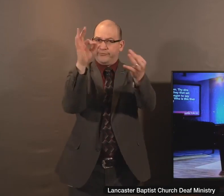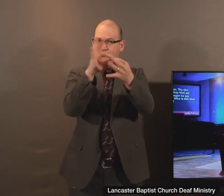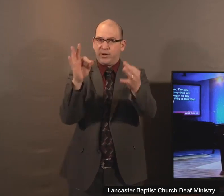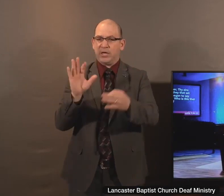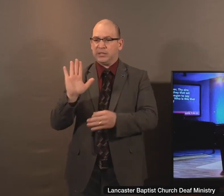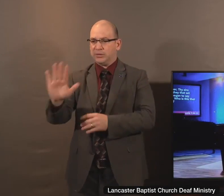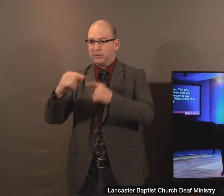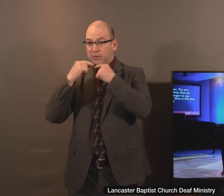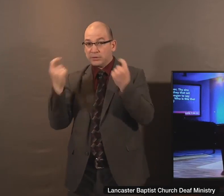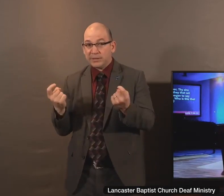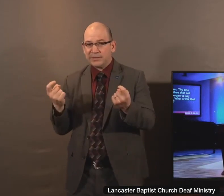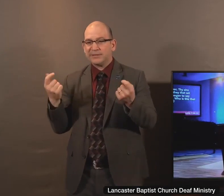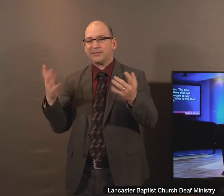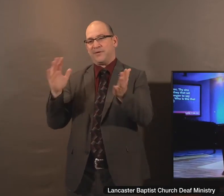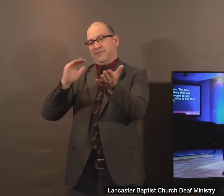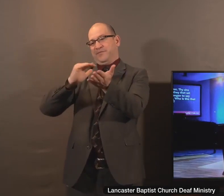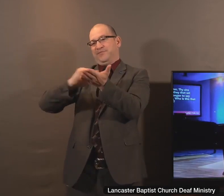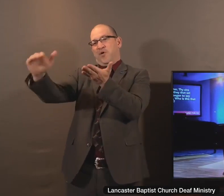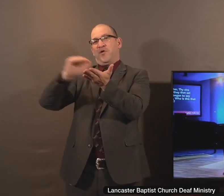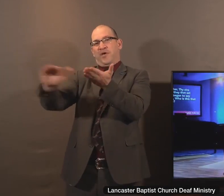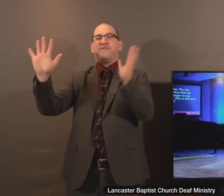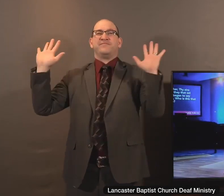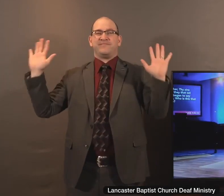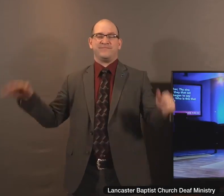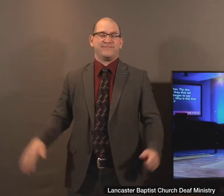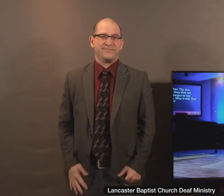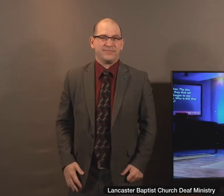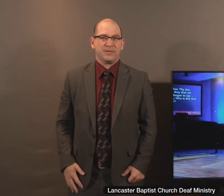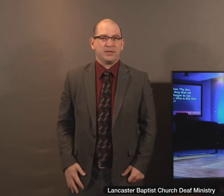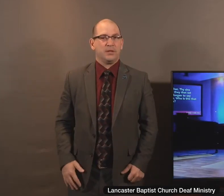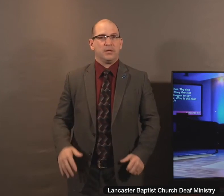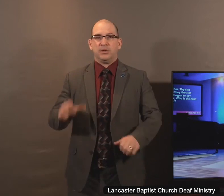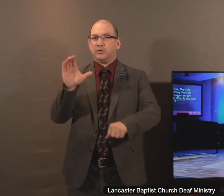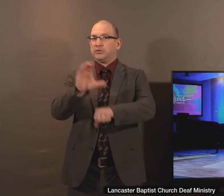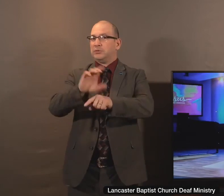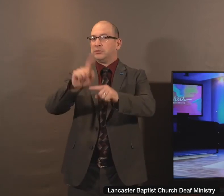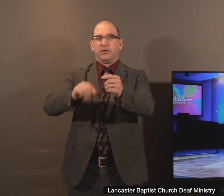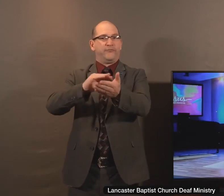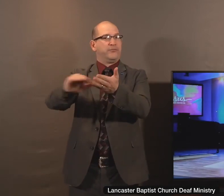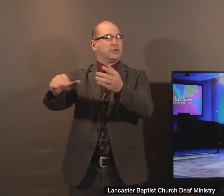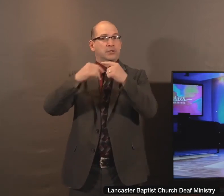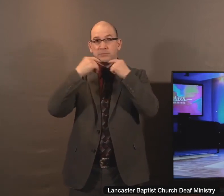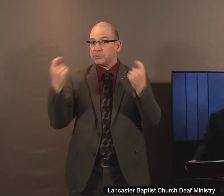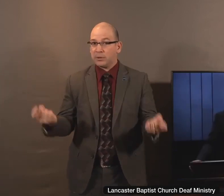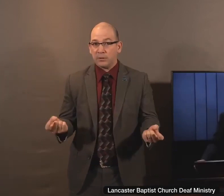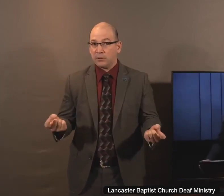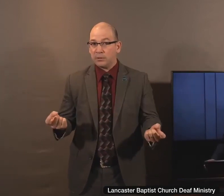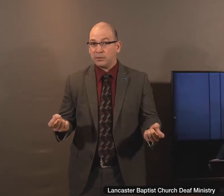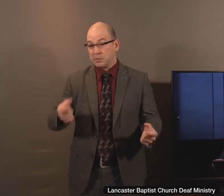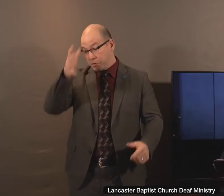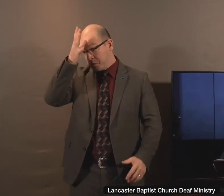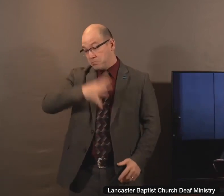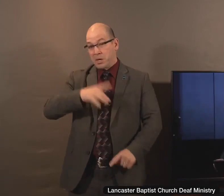sins be forgiven thee. No church can forgive sin. No man can forgive sin.